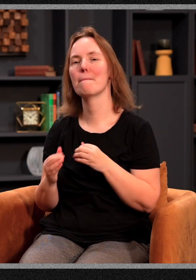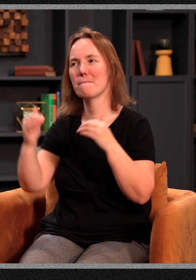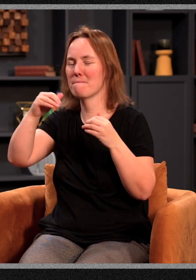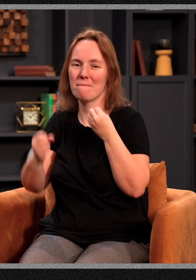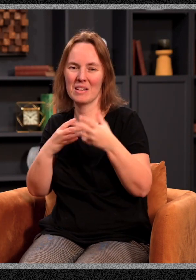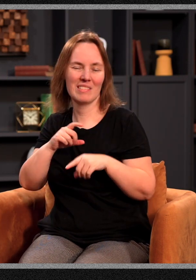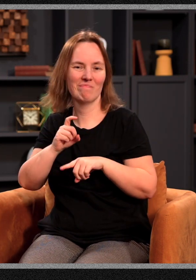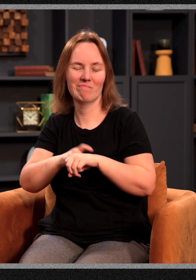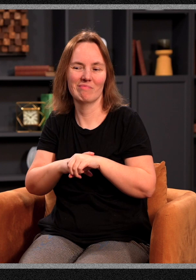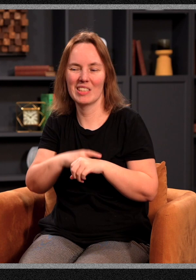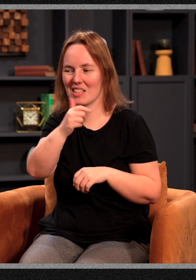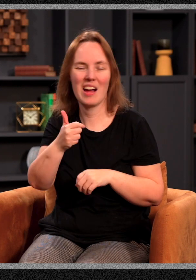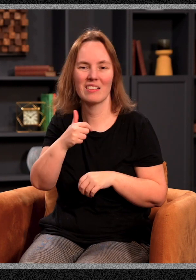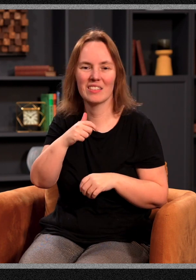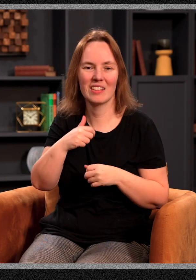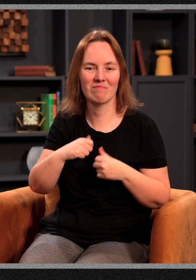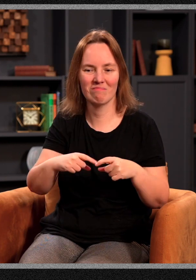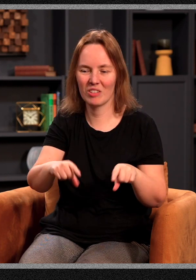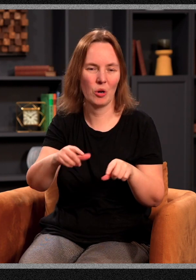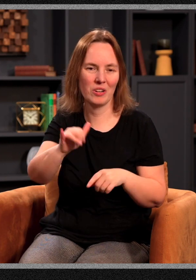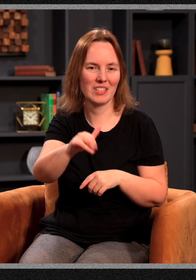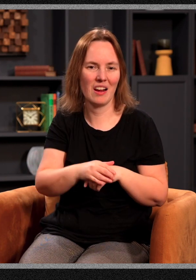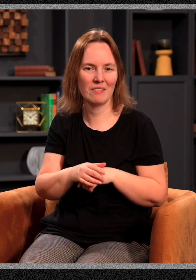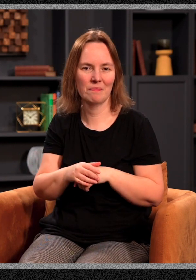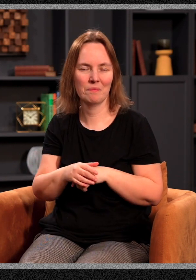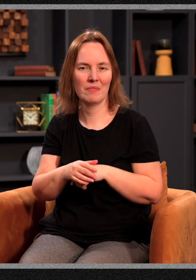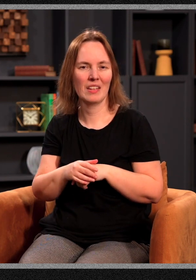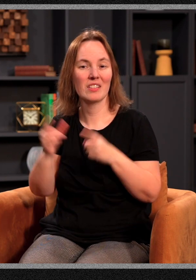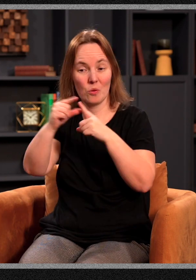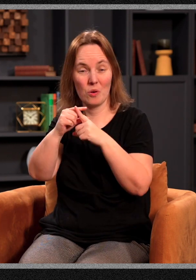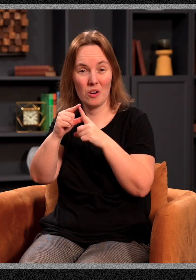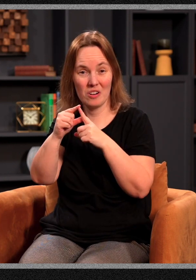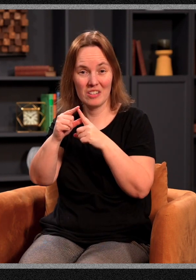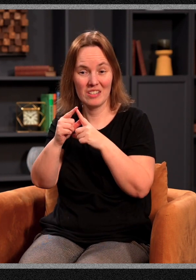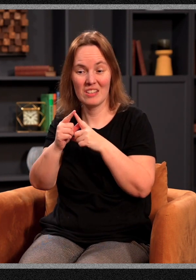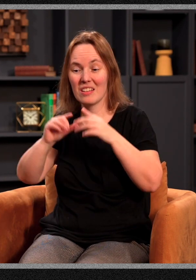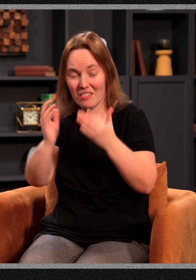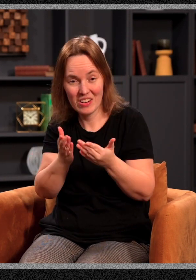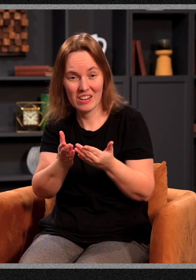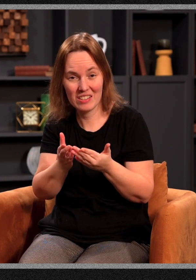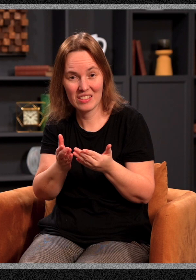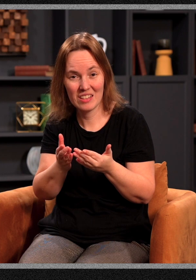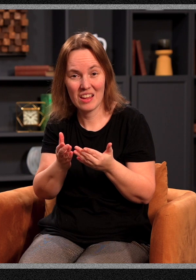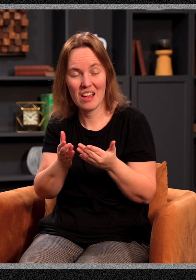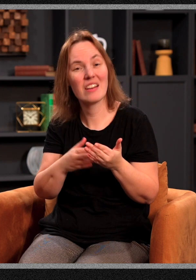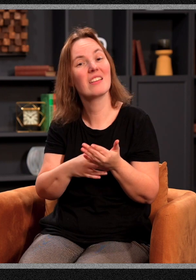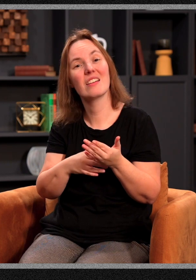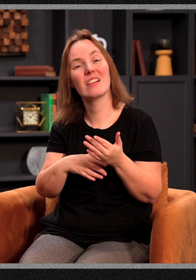times it's not going to stick. Because it's not just in word. It is the word that convicts. It's the spirit of God who comes and empowers